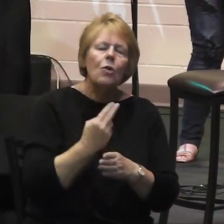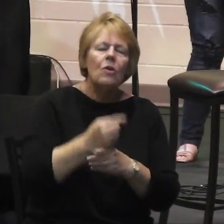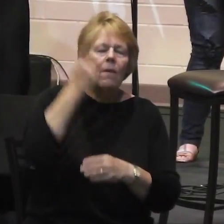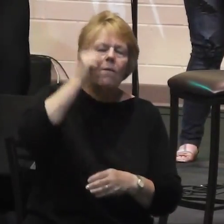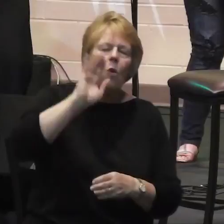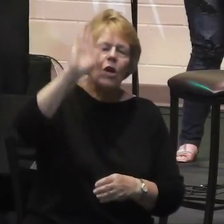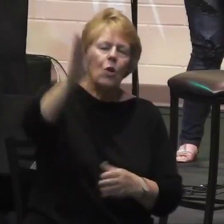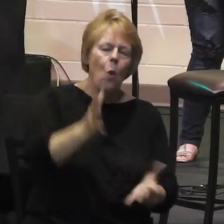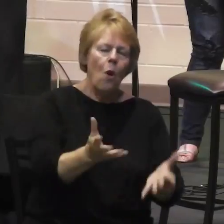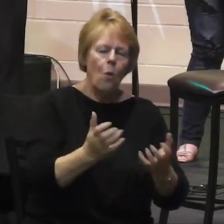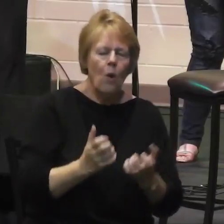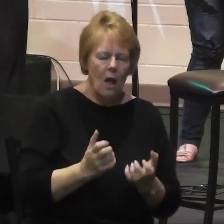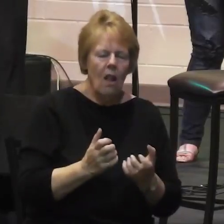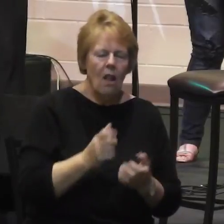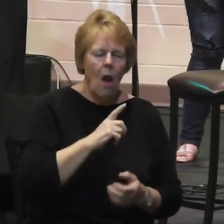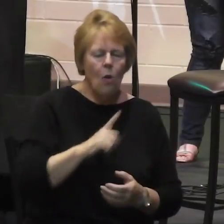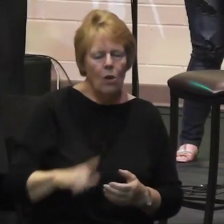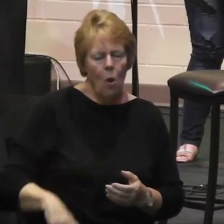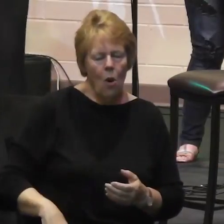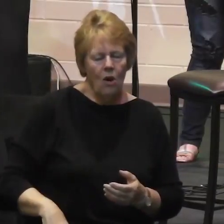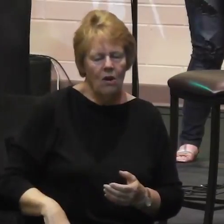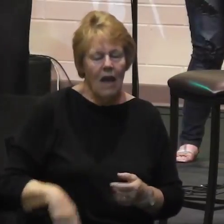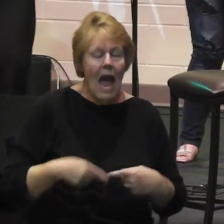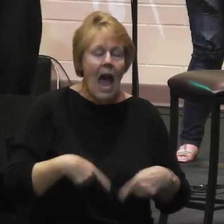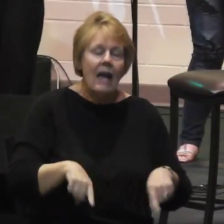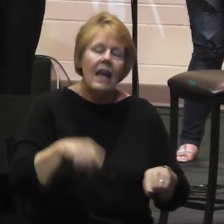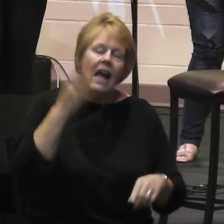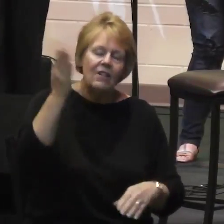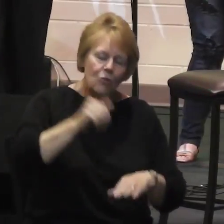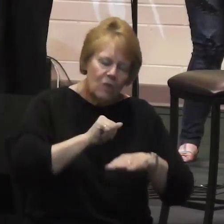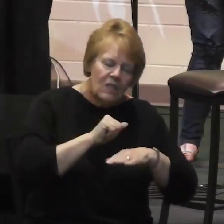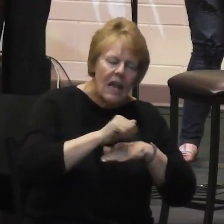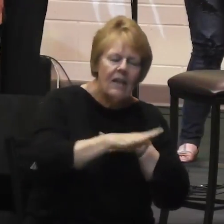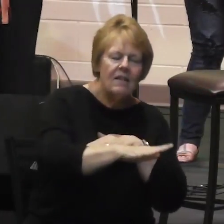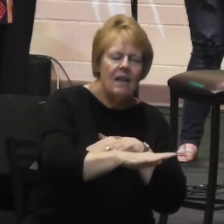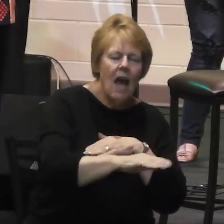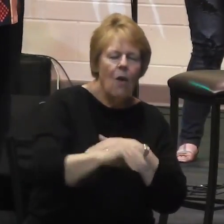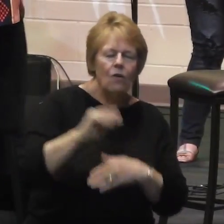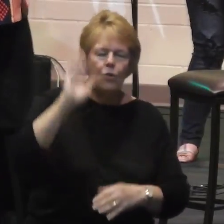O Lord. And as you send us out to your mission,